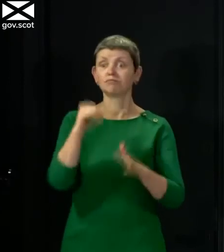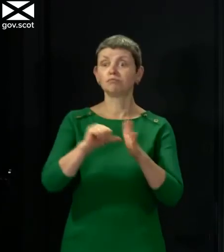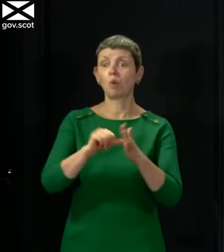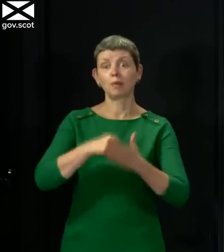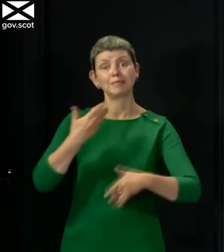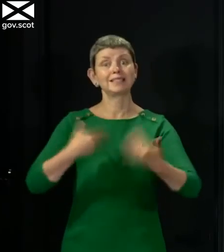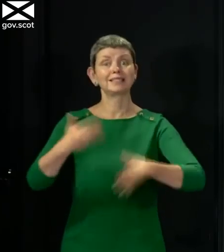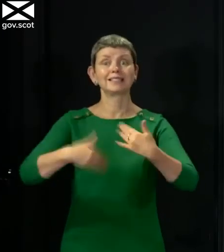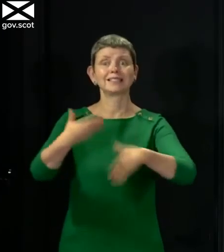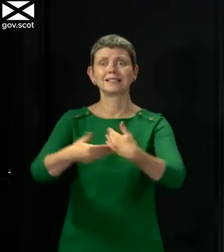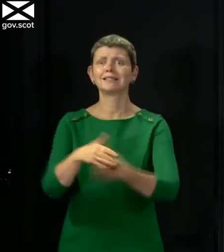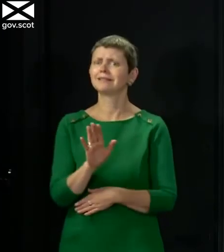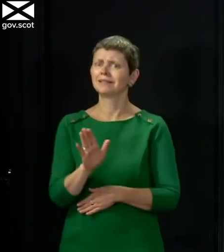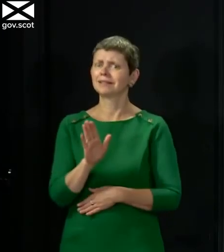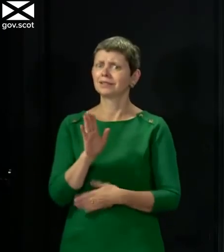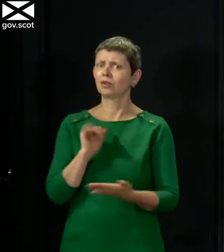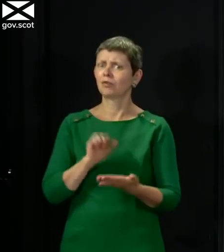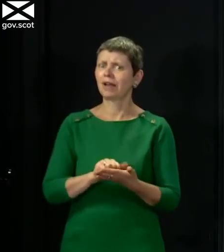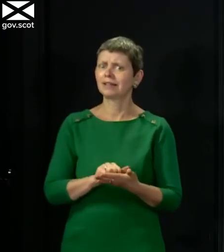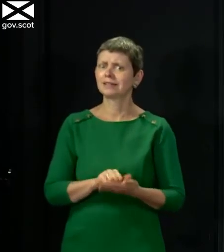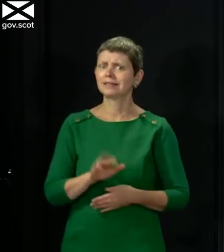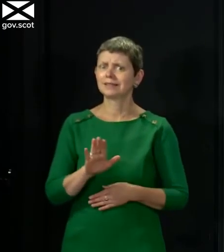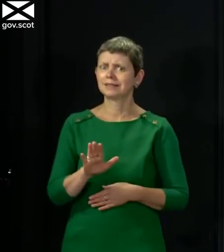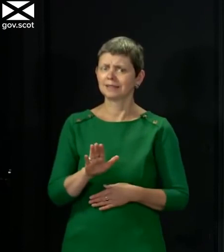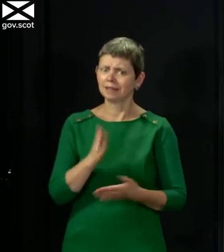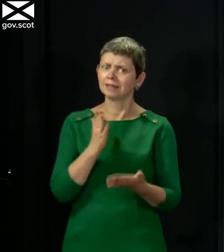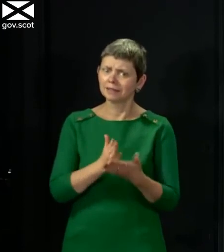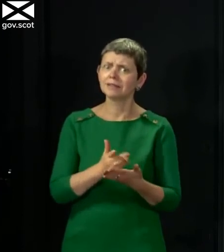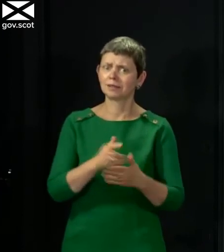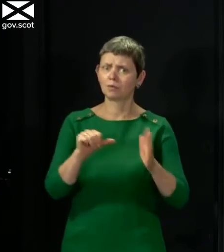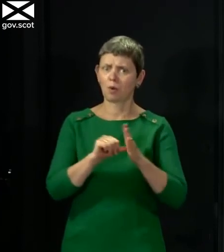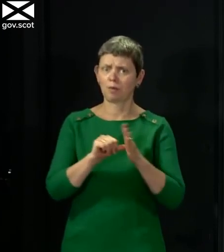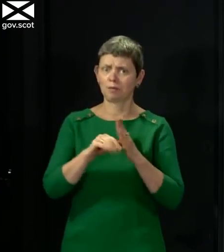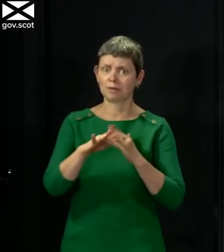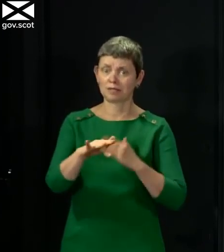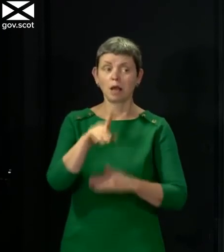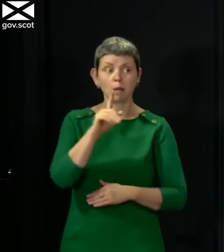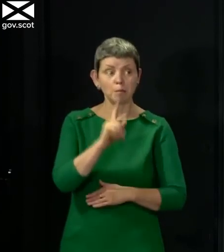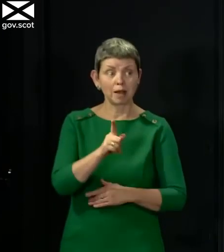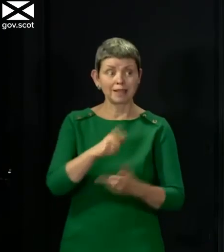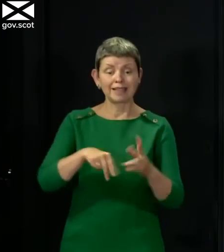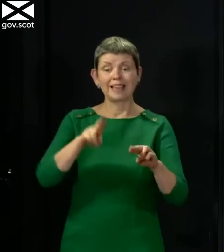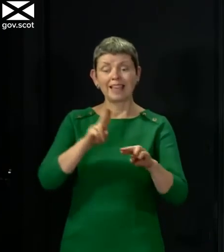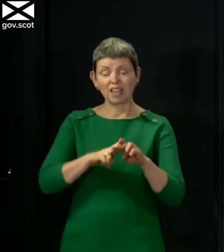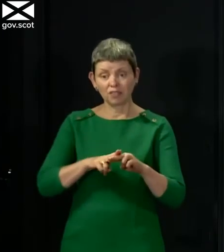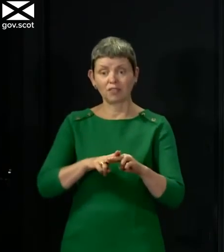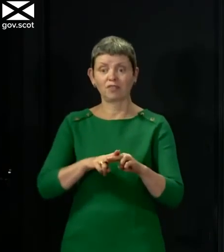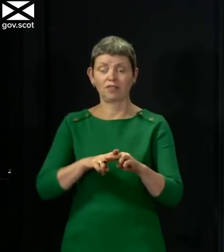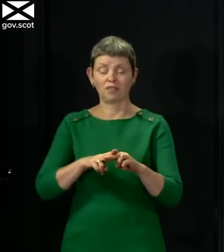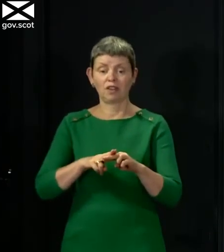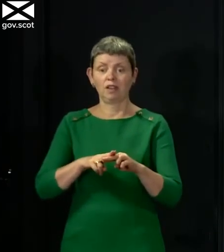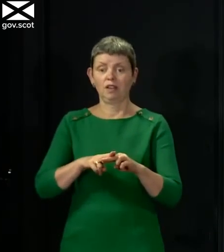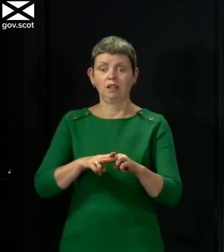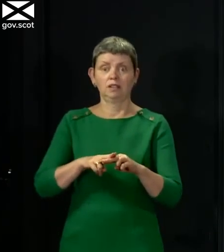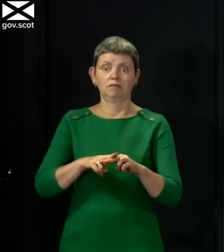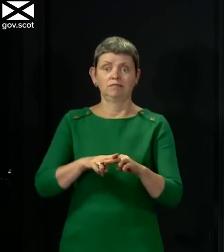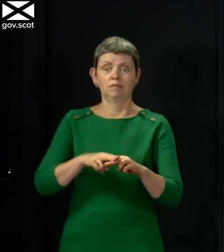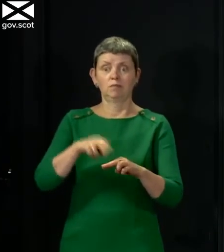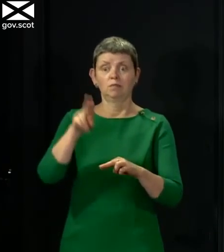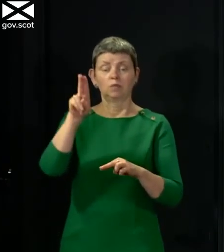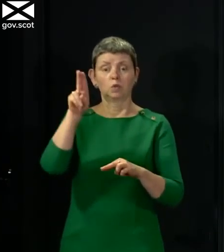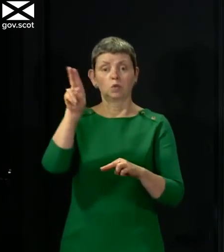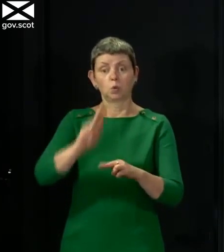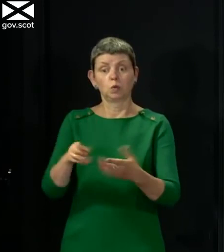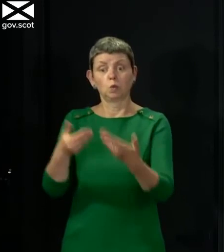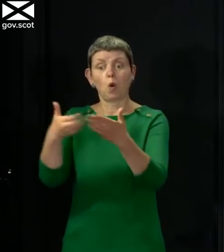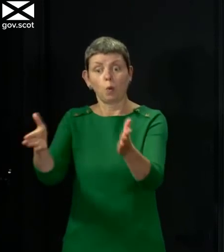accurate but the other side of that is that if we weren't doing these things we would be putting people at much more risk of a deadly virus so we're